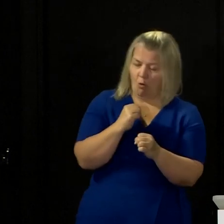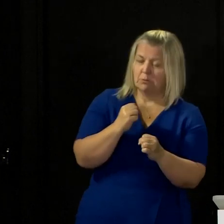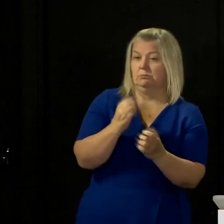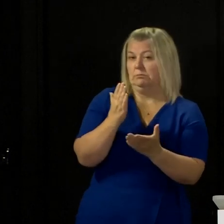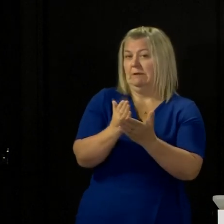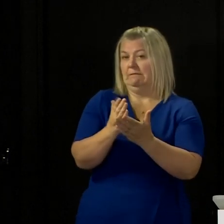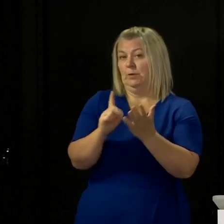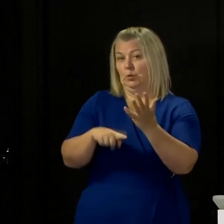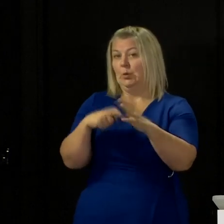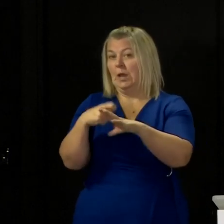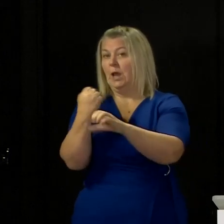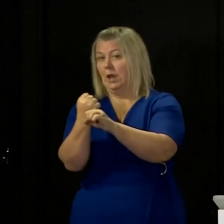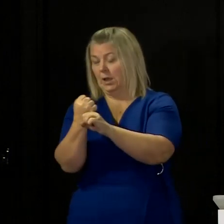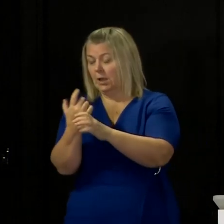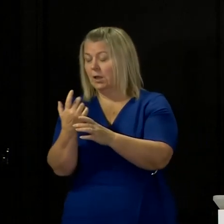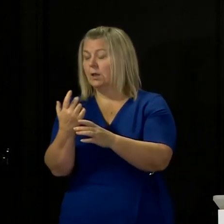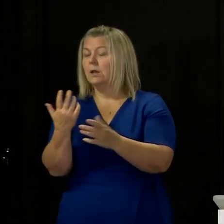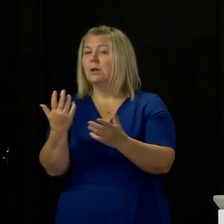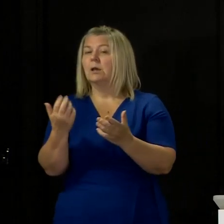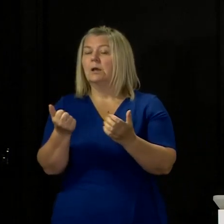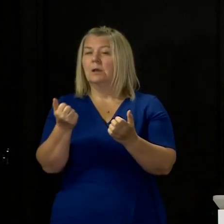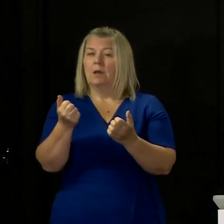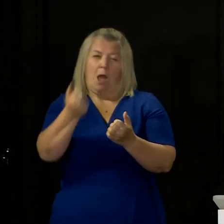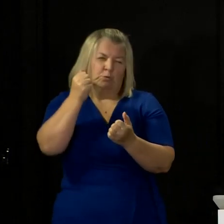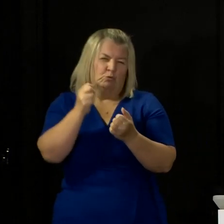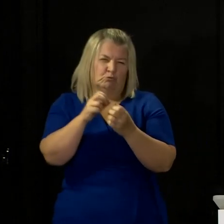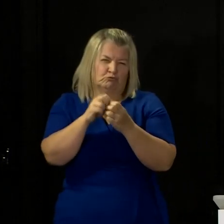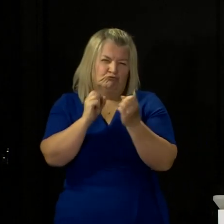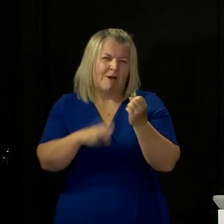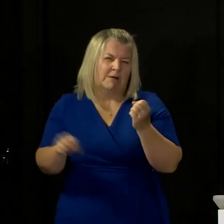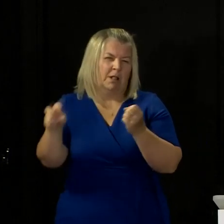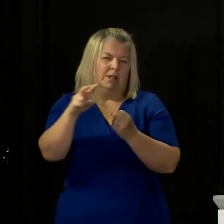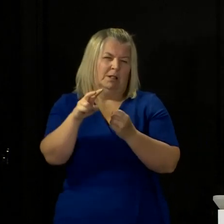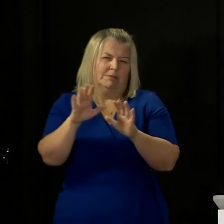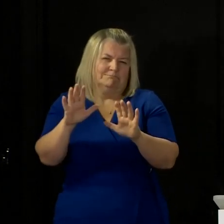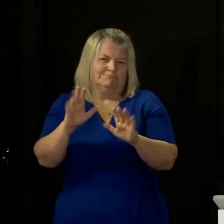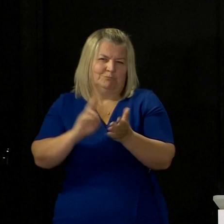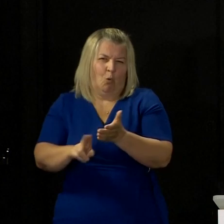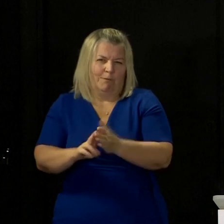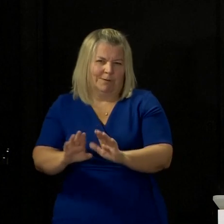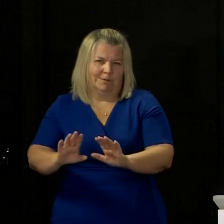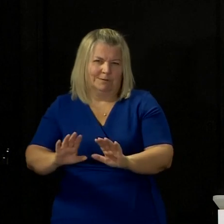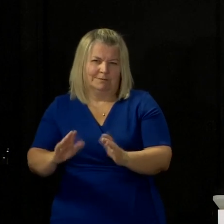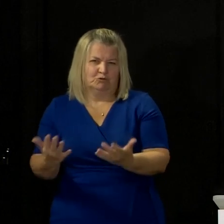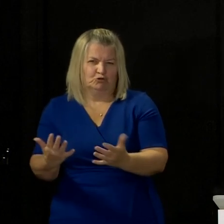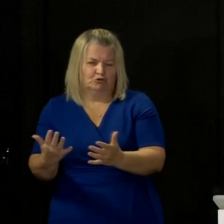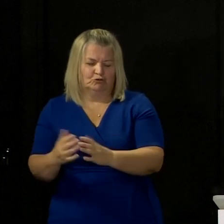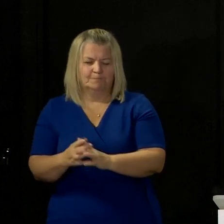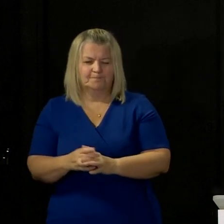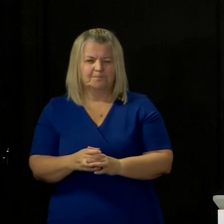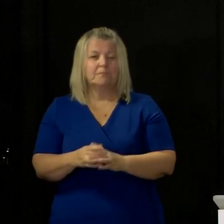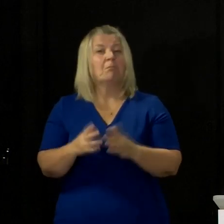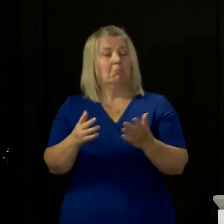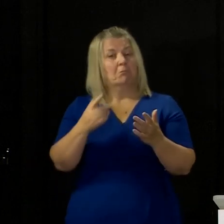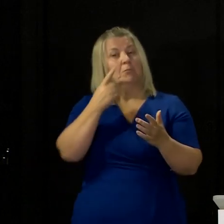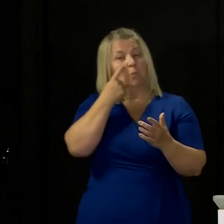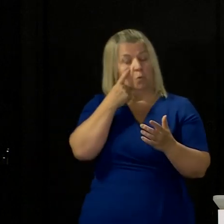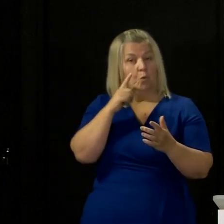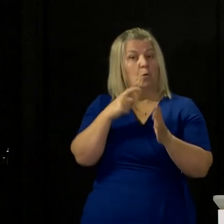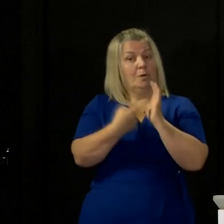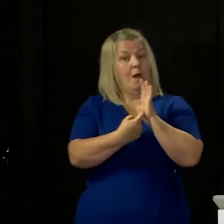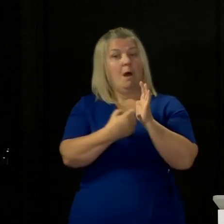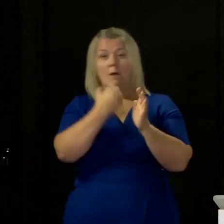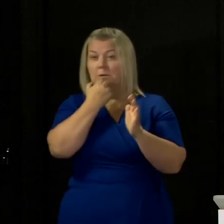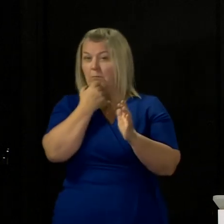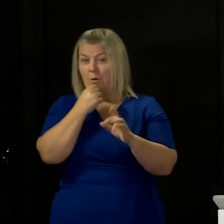travel in normal times, although travel is not normal at the moment and we look carefully at the estimates of the R-number